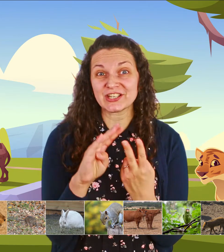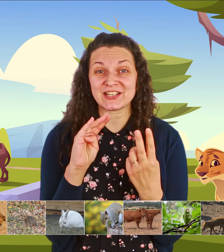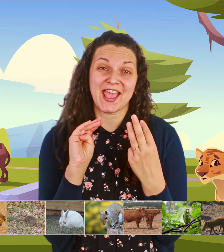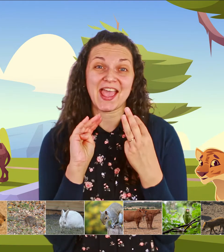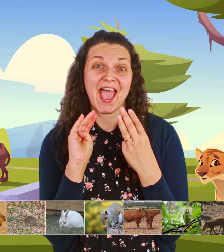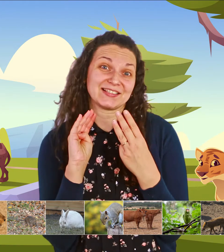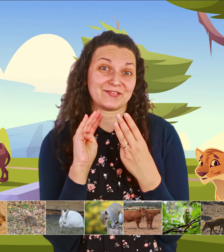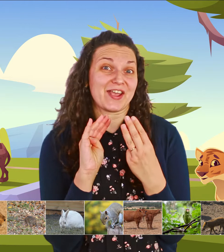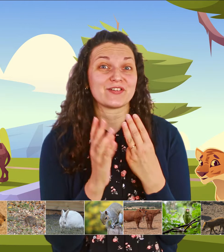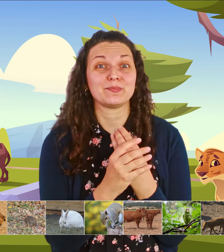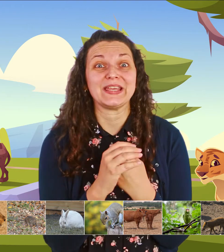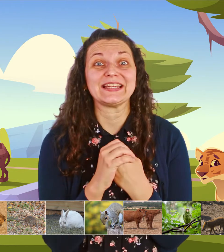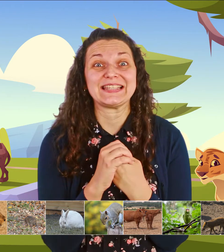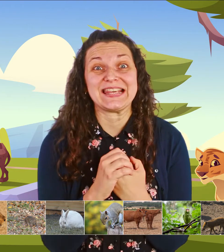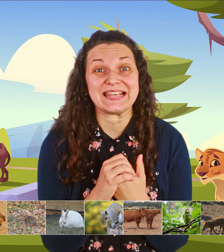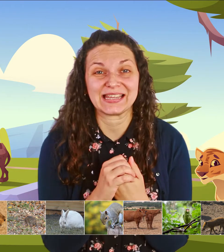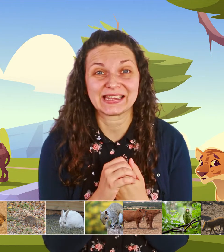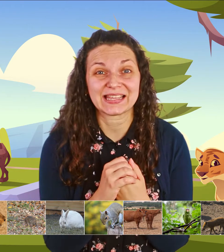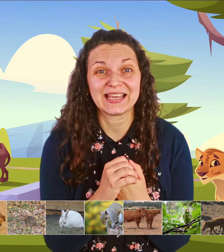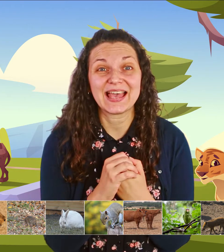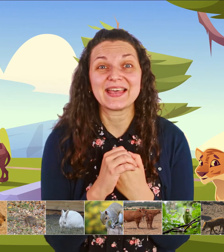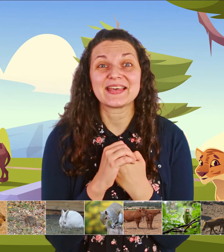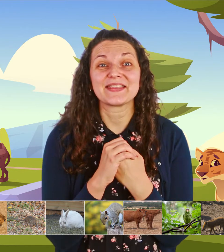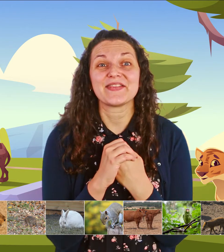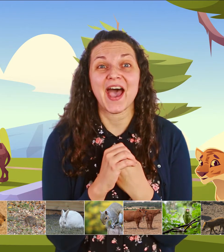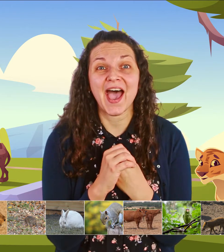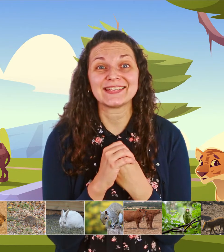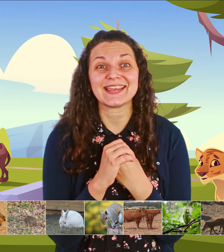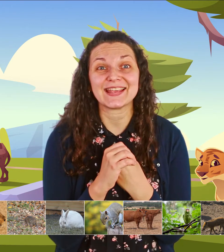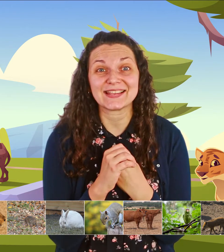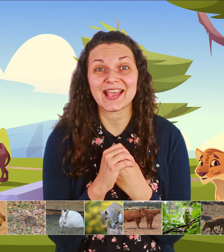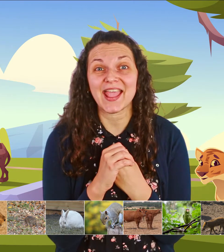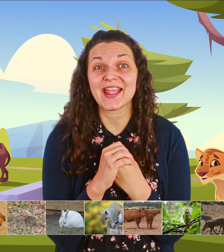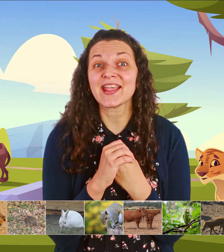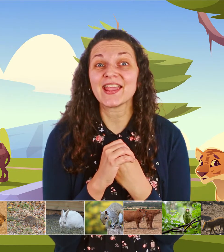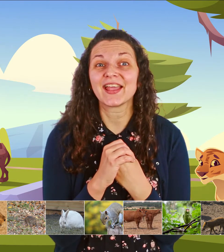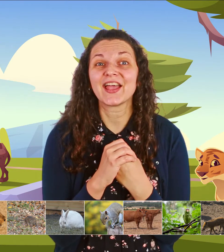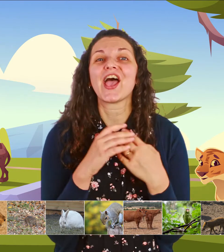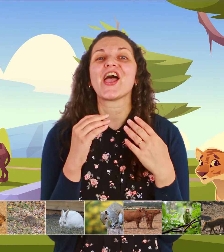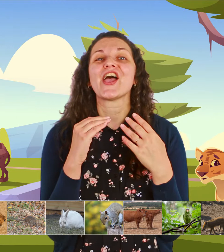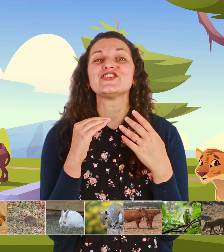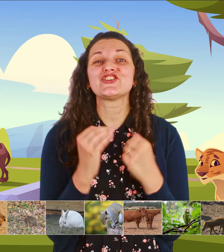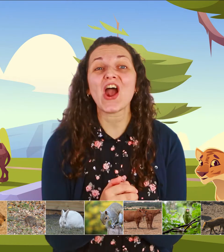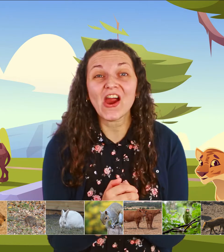and has very big teeth that is a shark